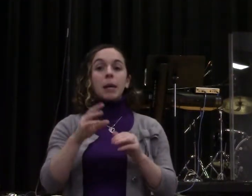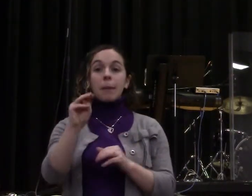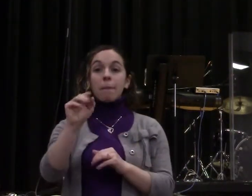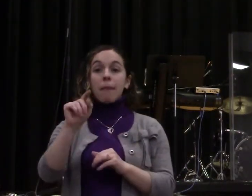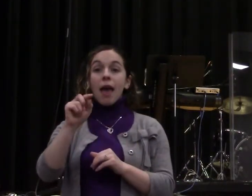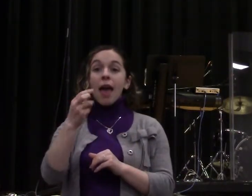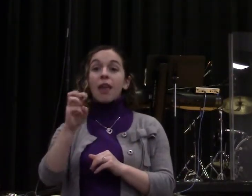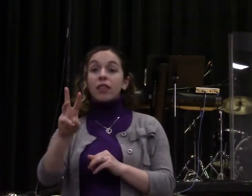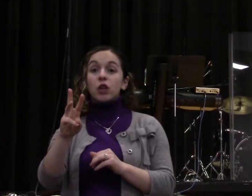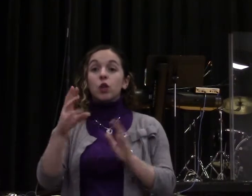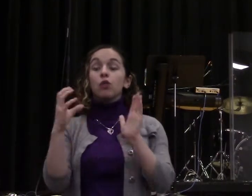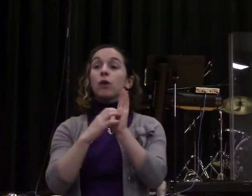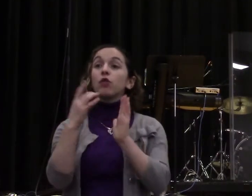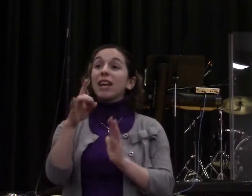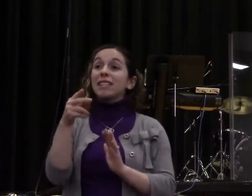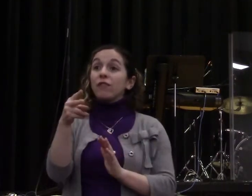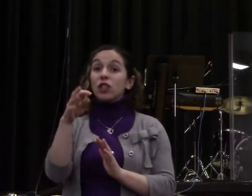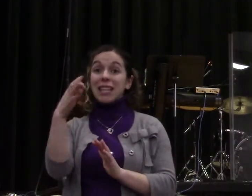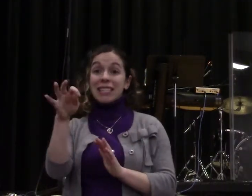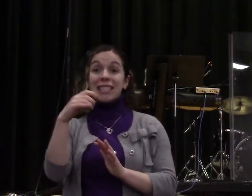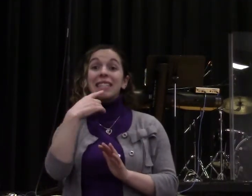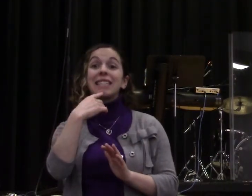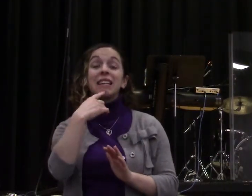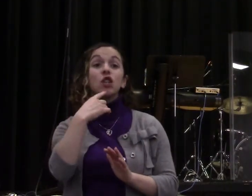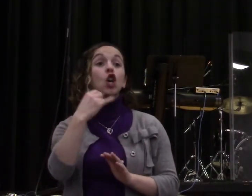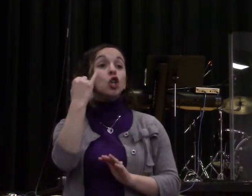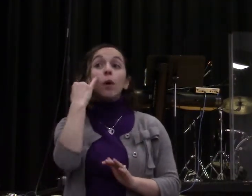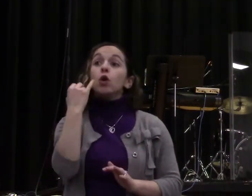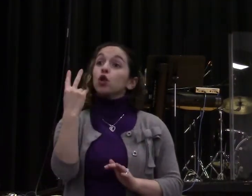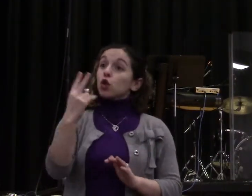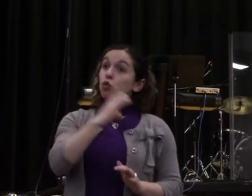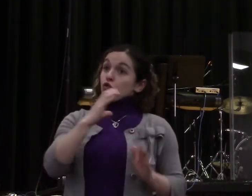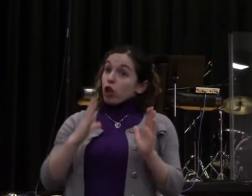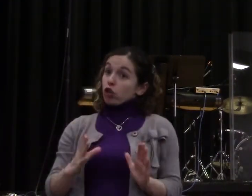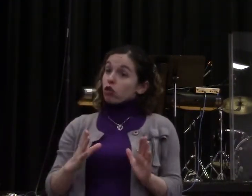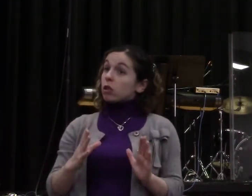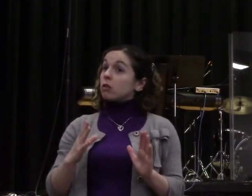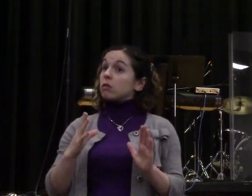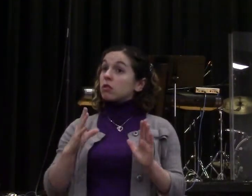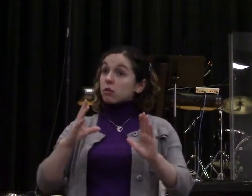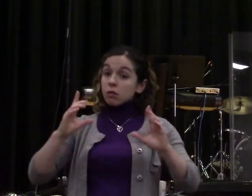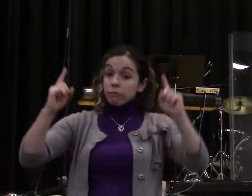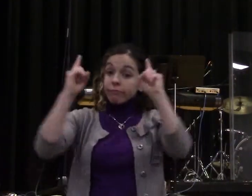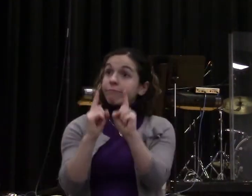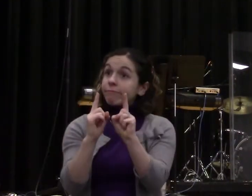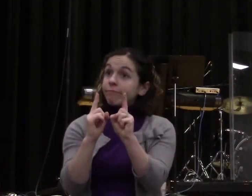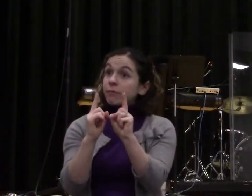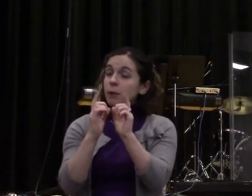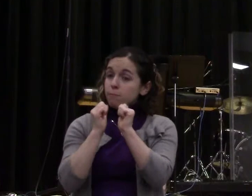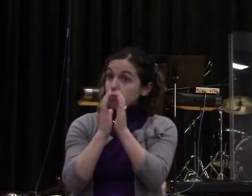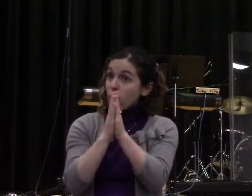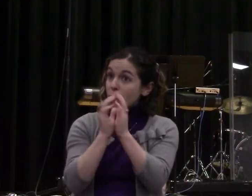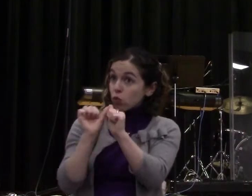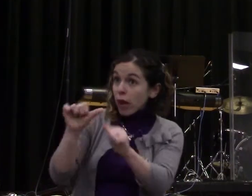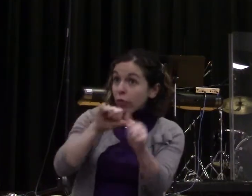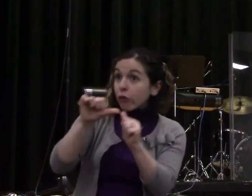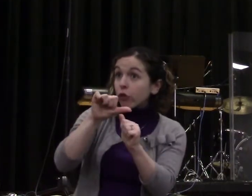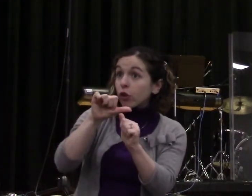He said, again, I say to you, if two of you agree on earth about anything that you may ask, it shall be done for them by my